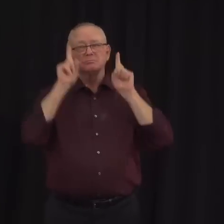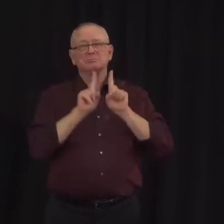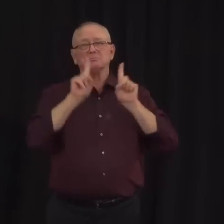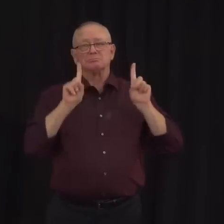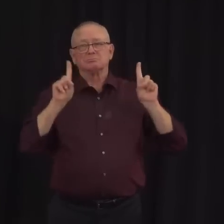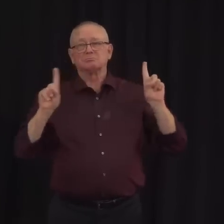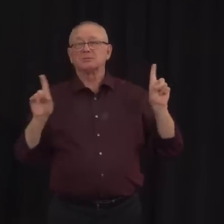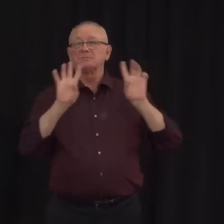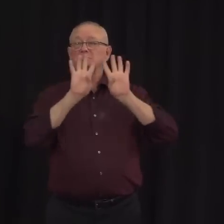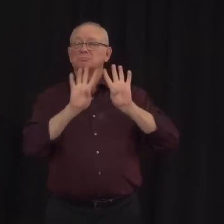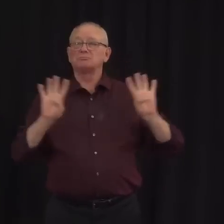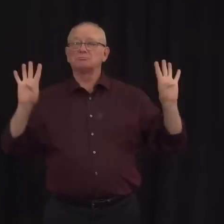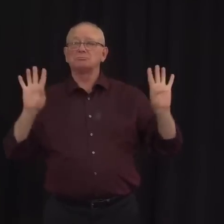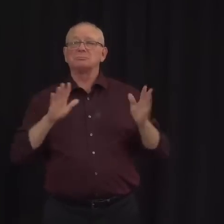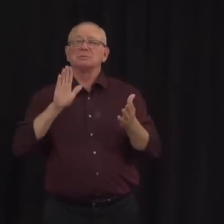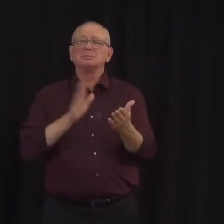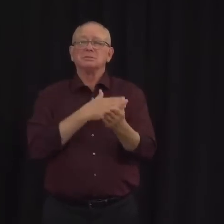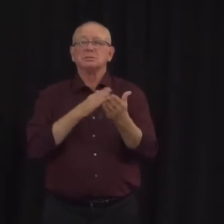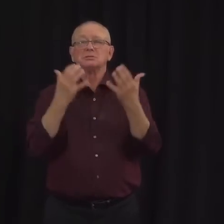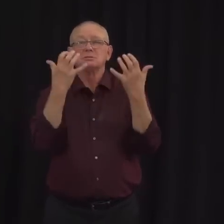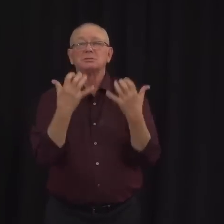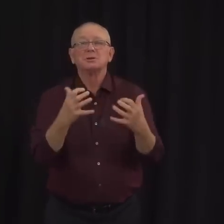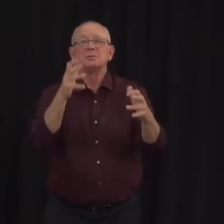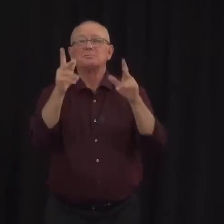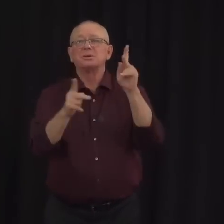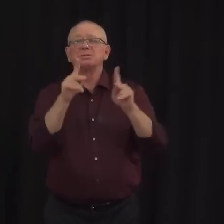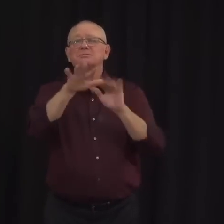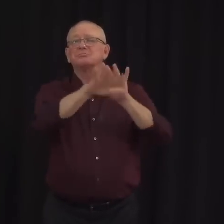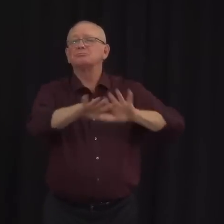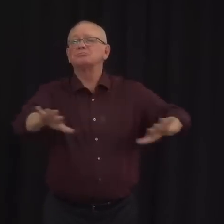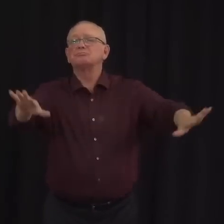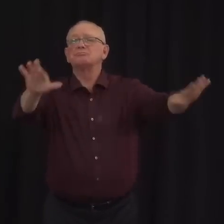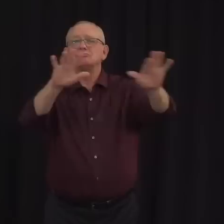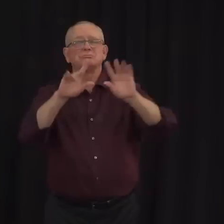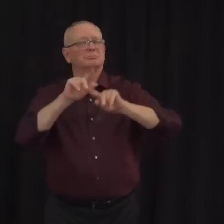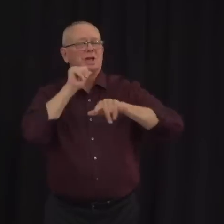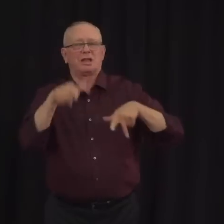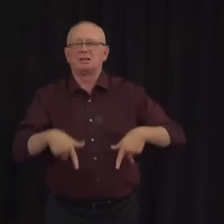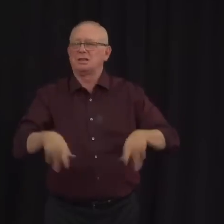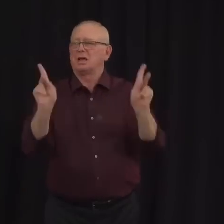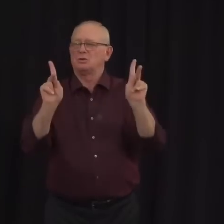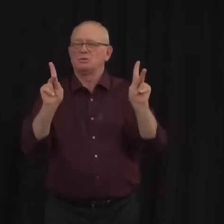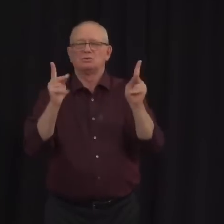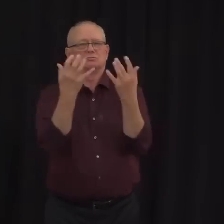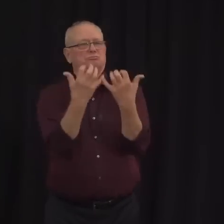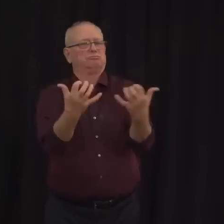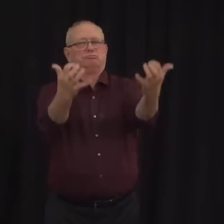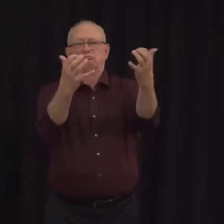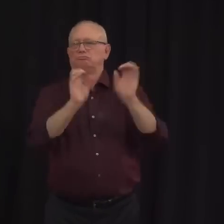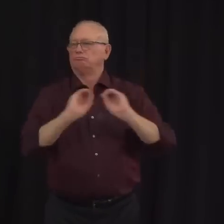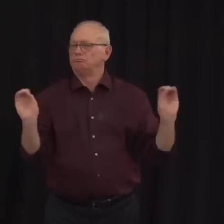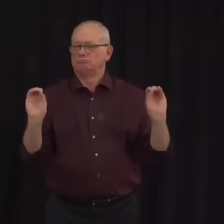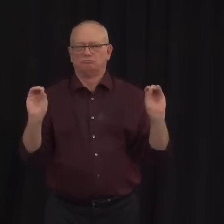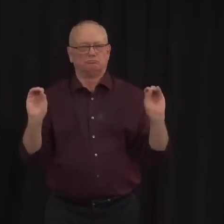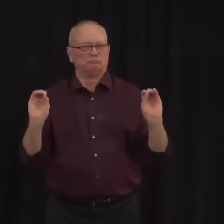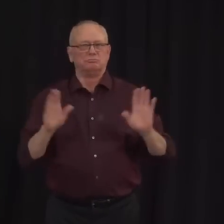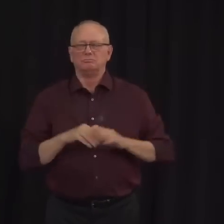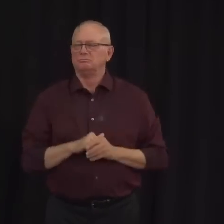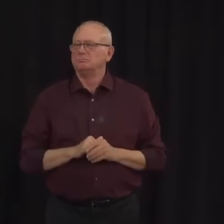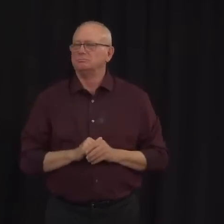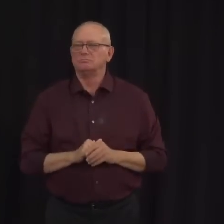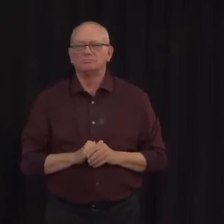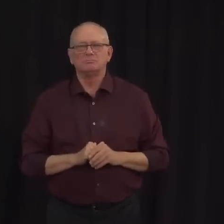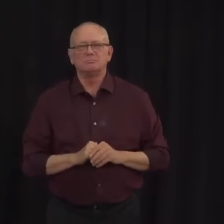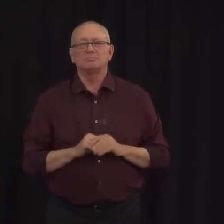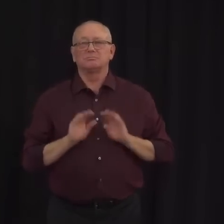allowed and congregational singing in faith settings is still discouraged. This is because it is easier